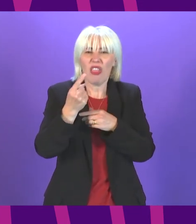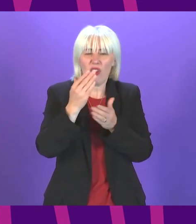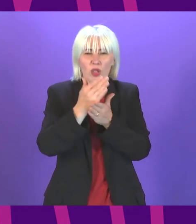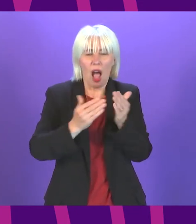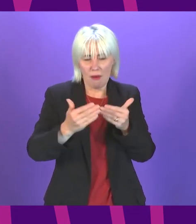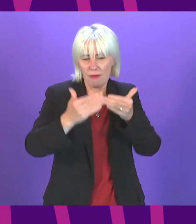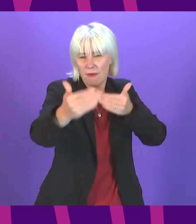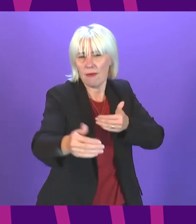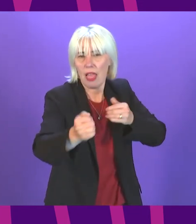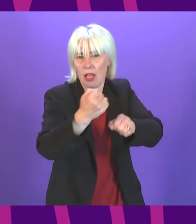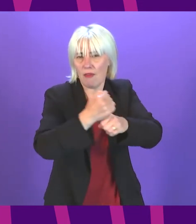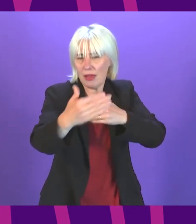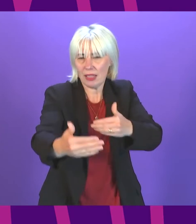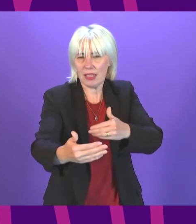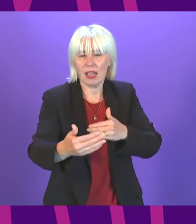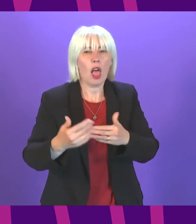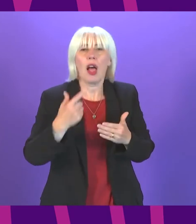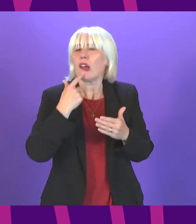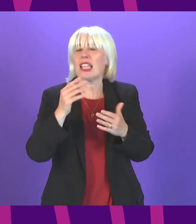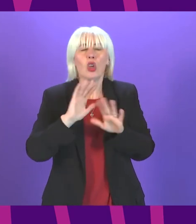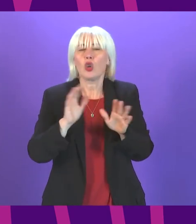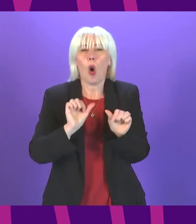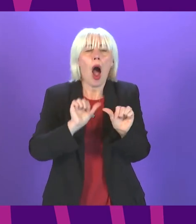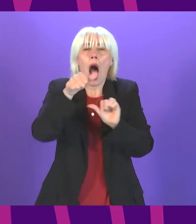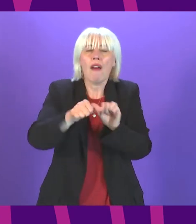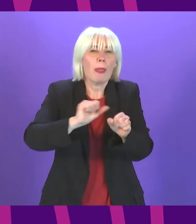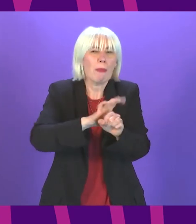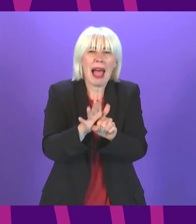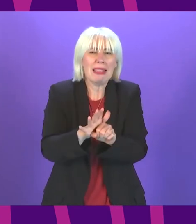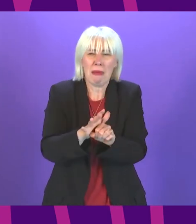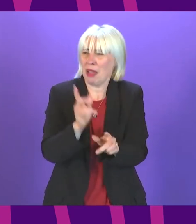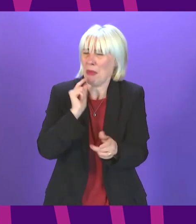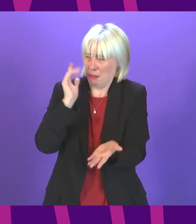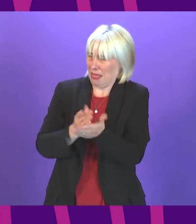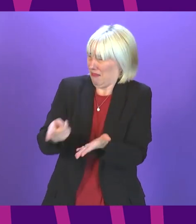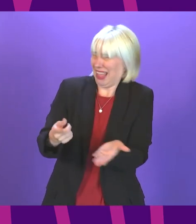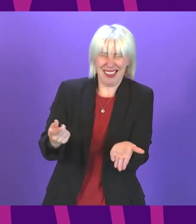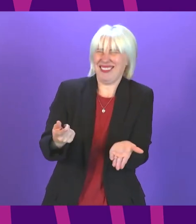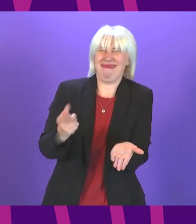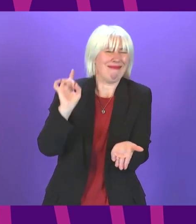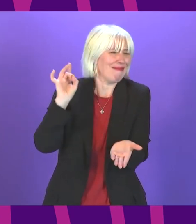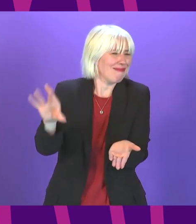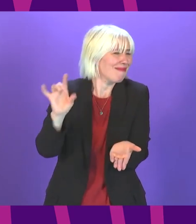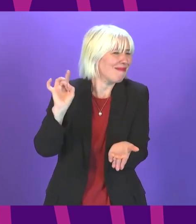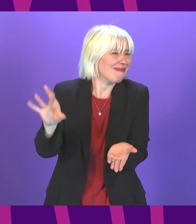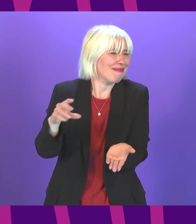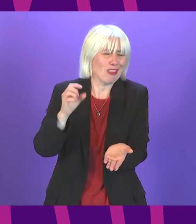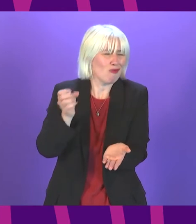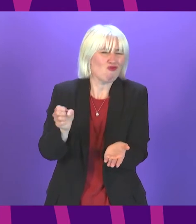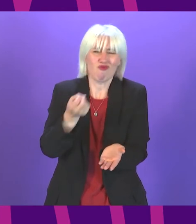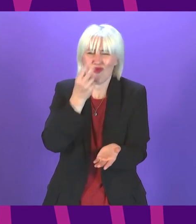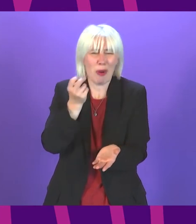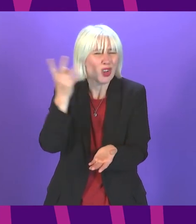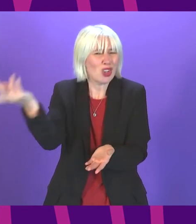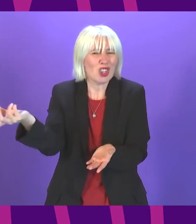claiming that it won't take place until after the pandemic is beyond me this is a nonsense claim that